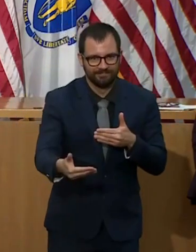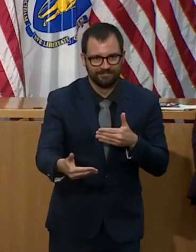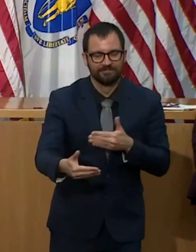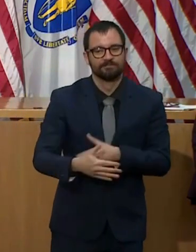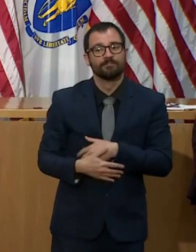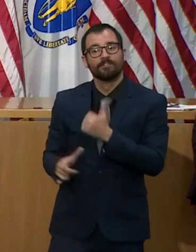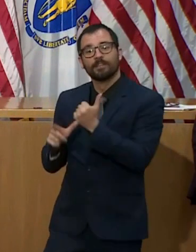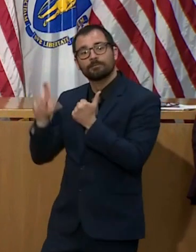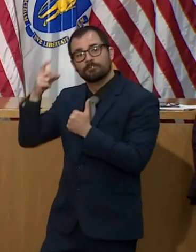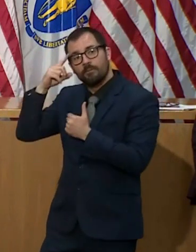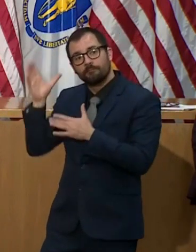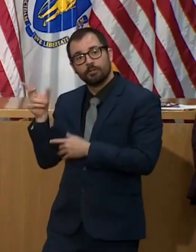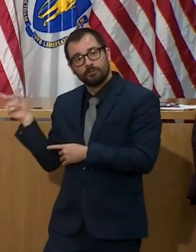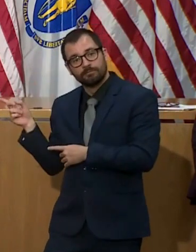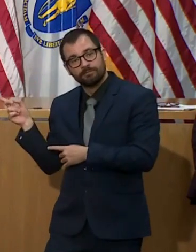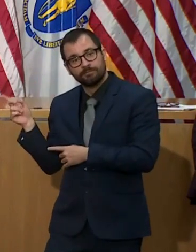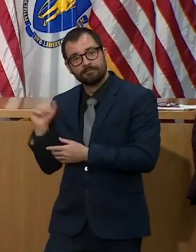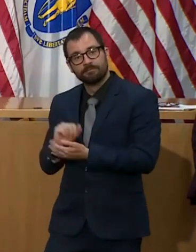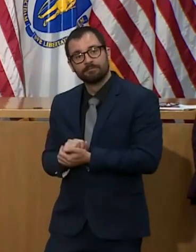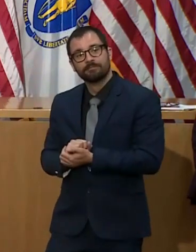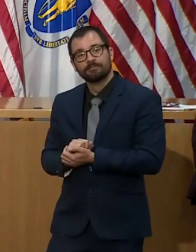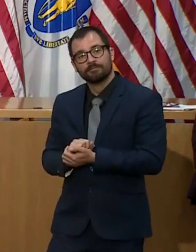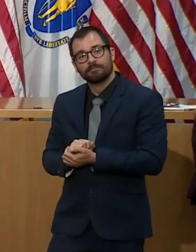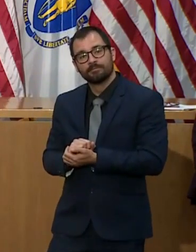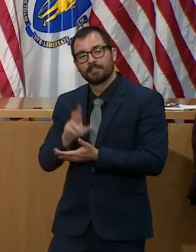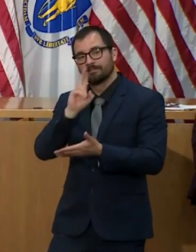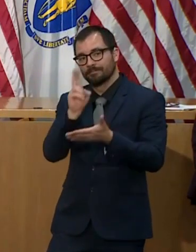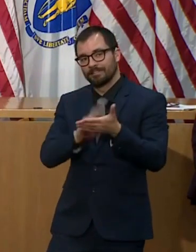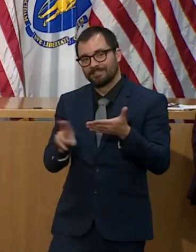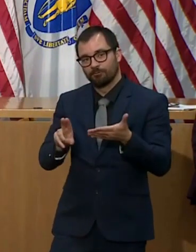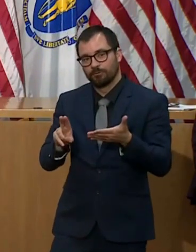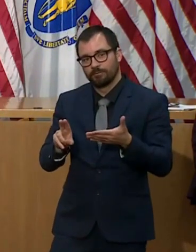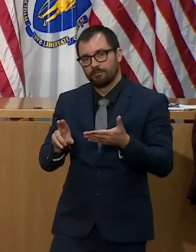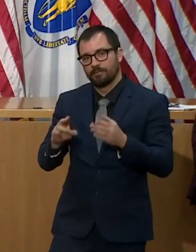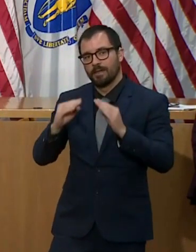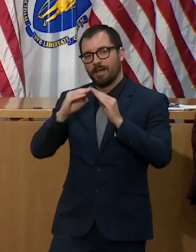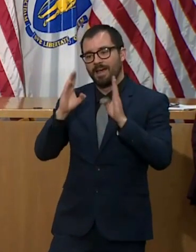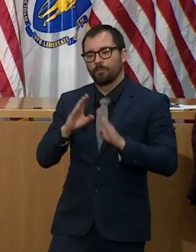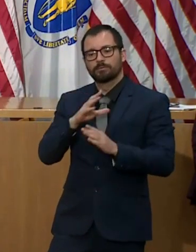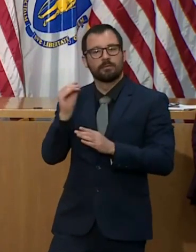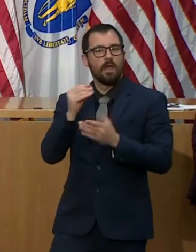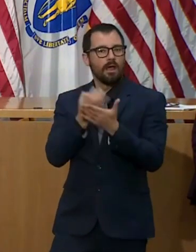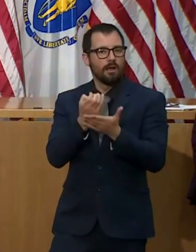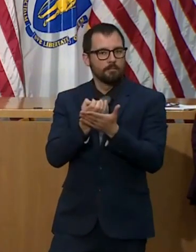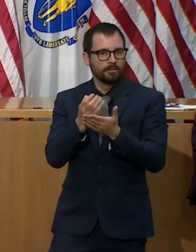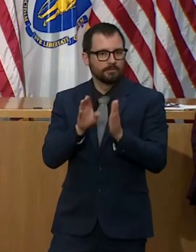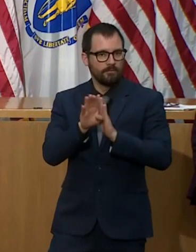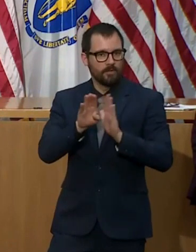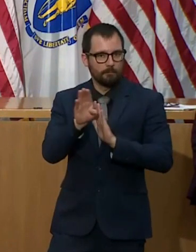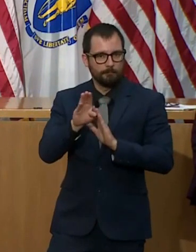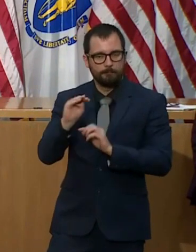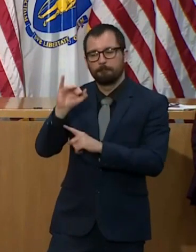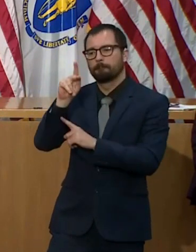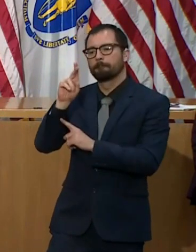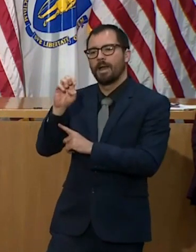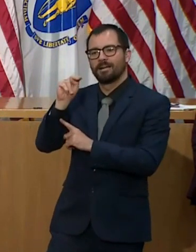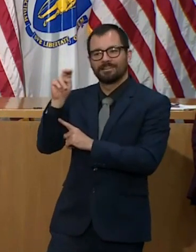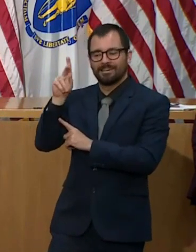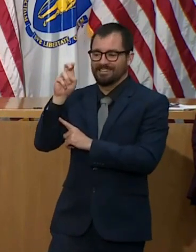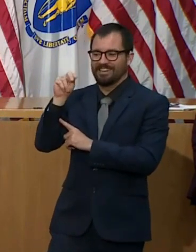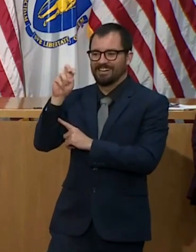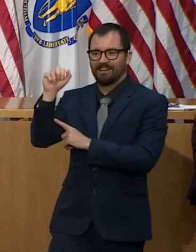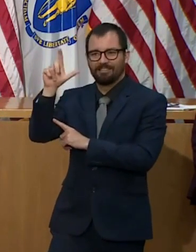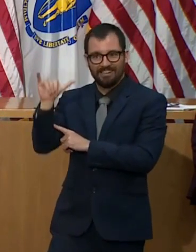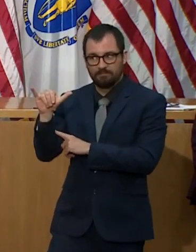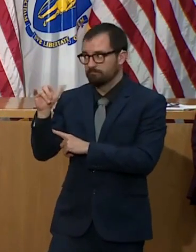17-member team, they'll bring together public health officials with leaders in the business community and municipal government. We picked a